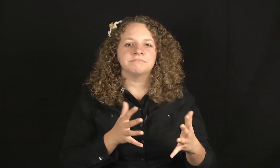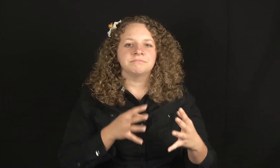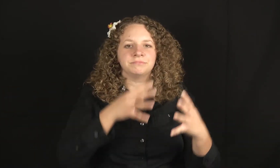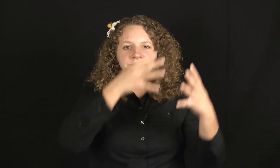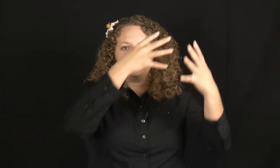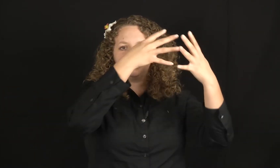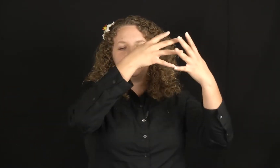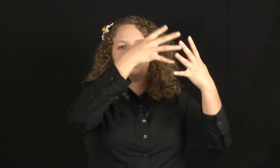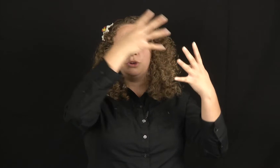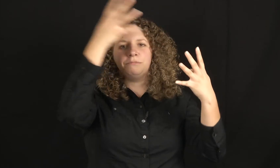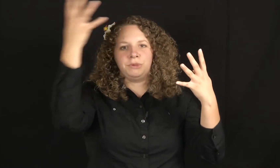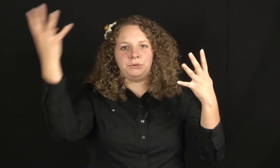Rainbow.